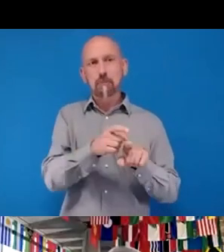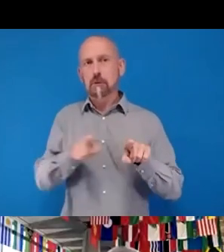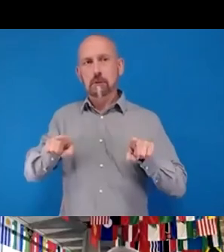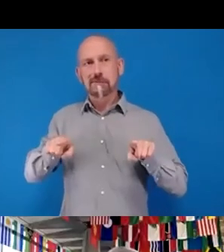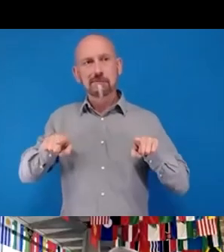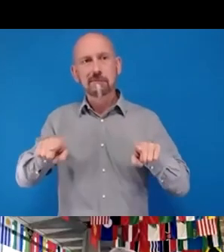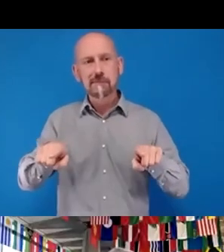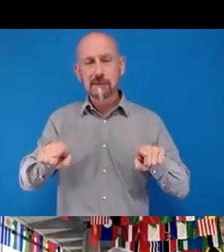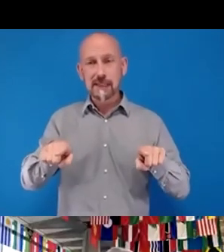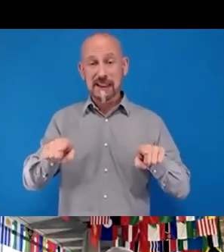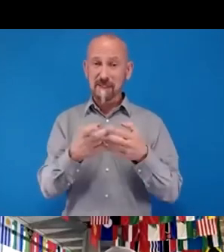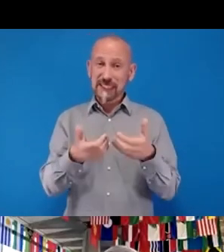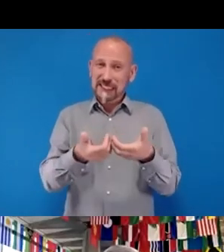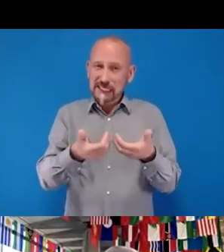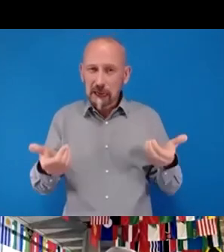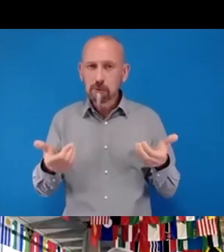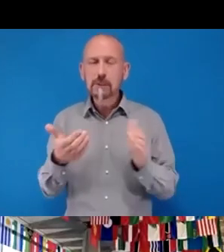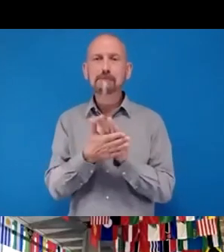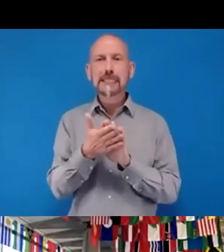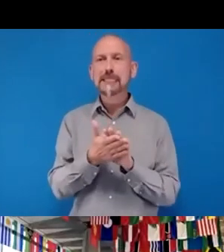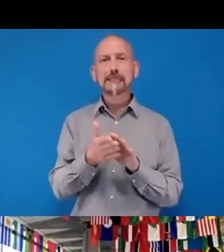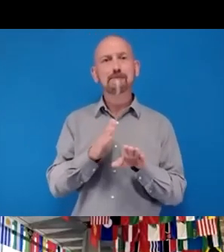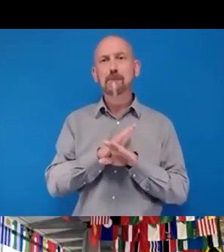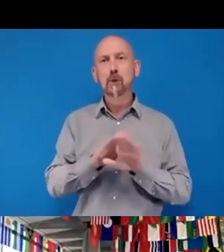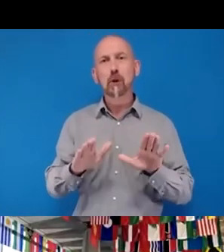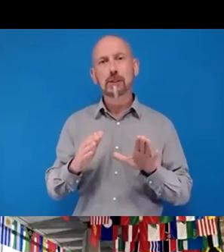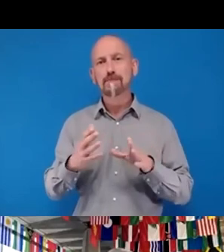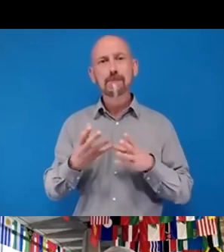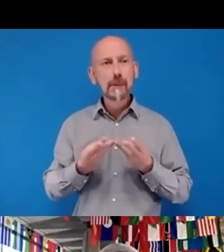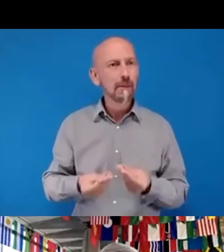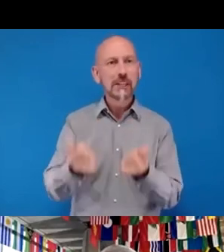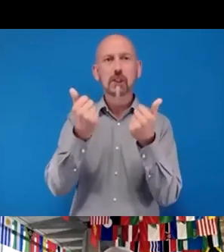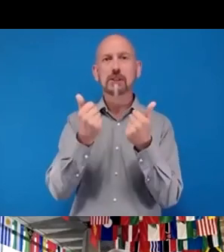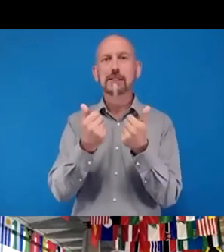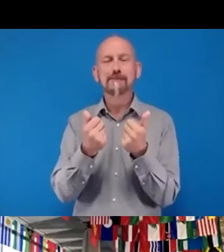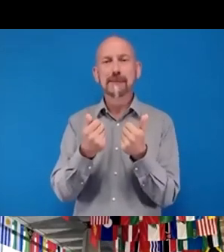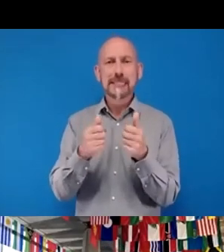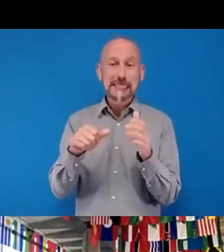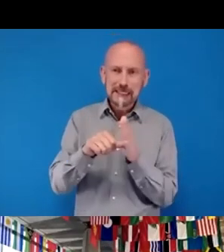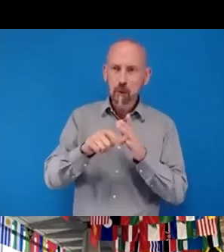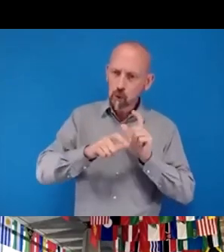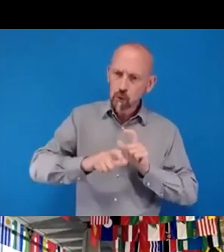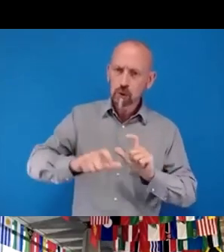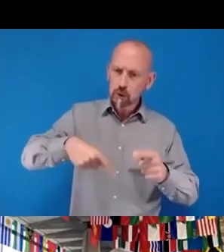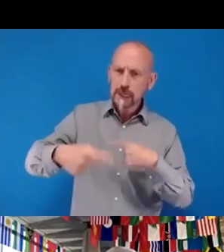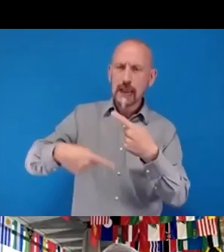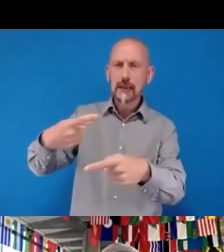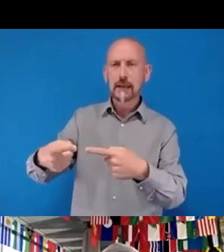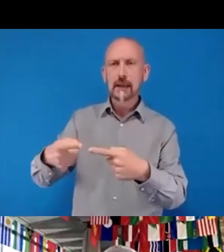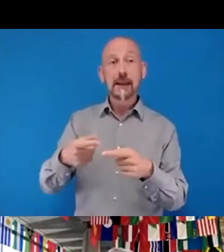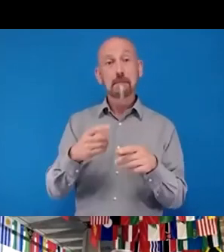inefficiencies, to unsustainability, and then also to inequalities. And recognition